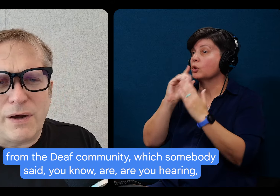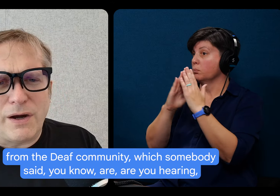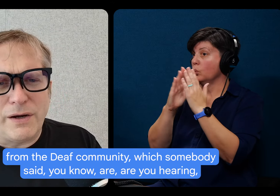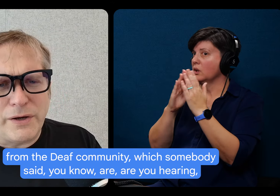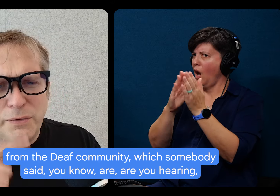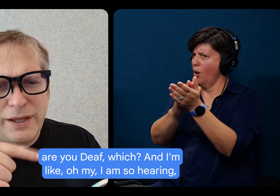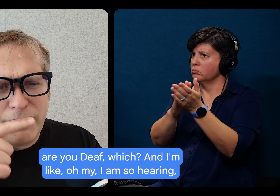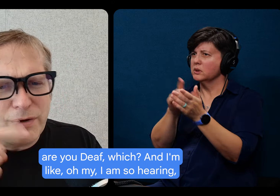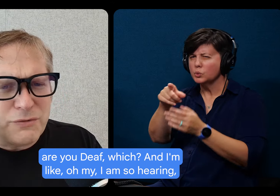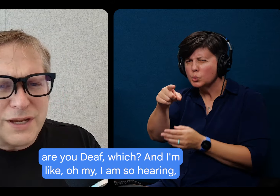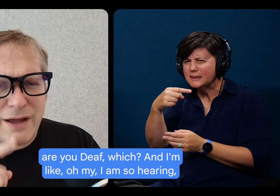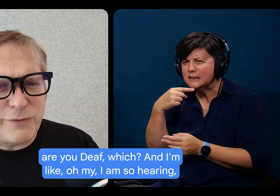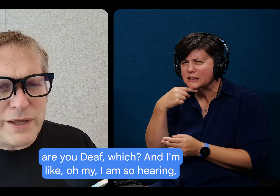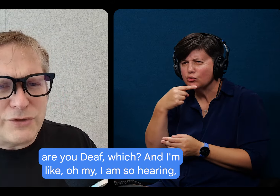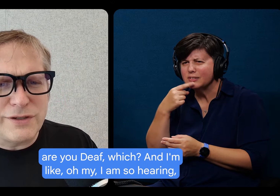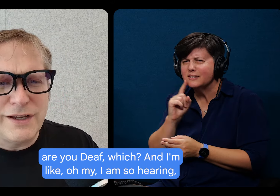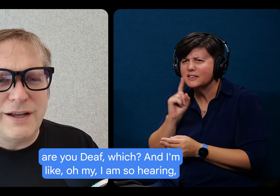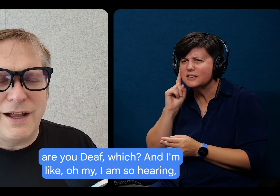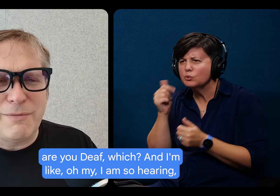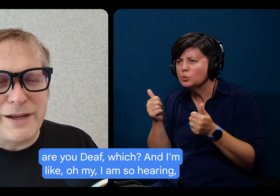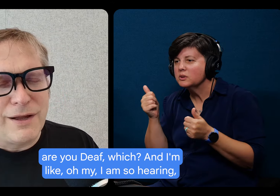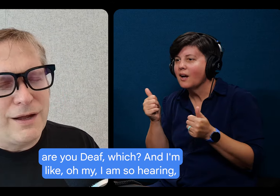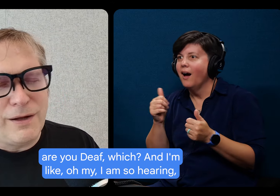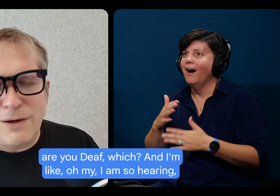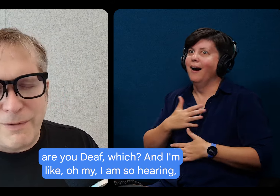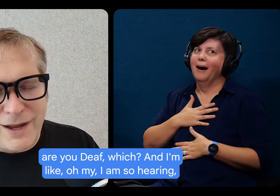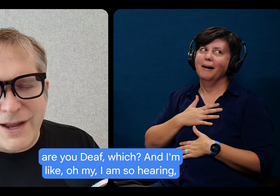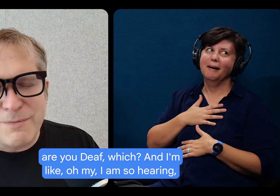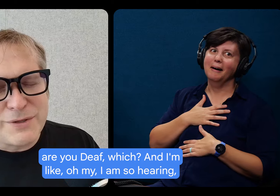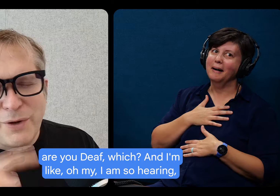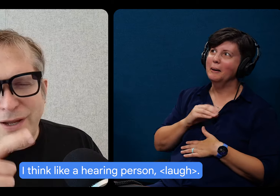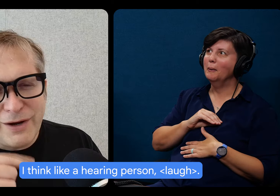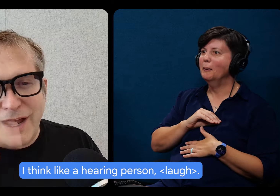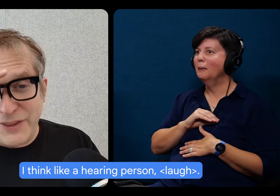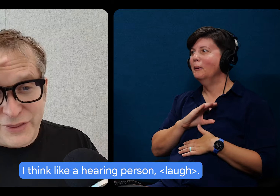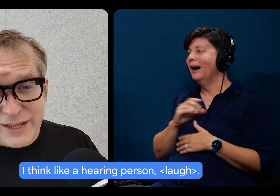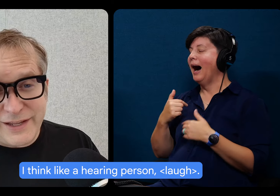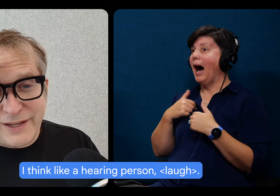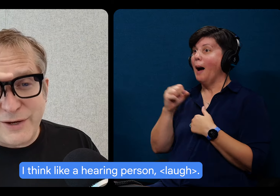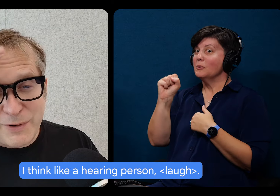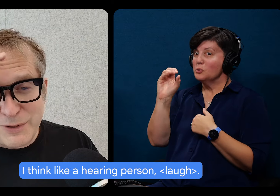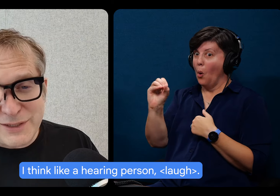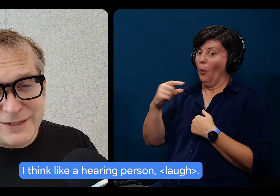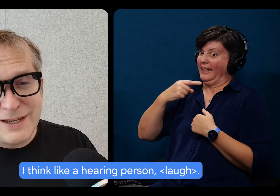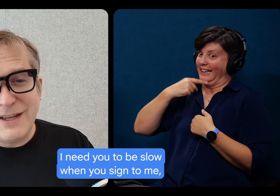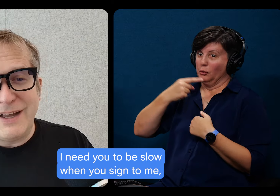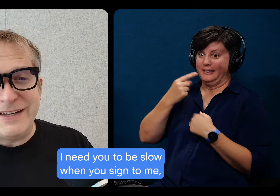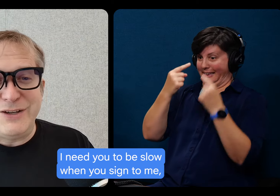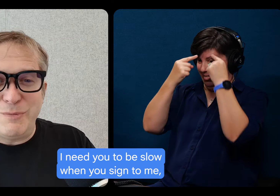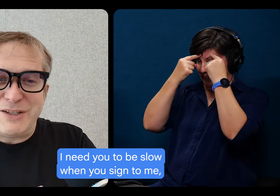know, are, are you hearing, are you deaf? Which I am like, Oh my, I am so hearing. I think like a hearing person,